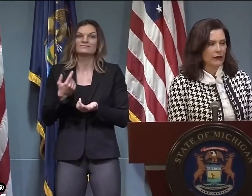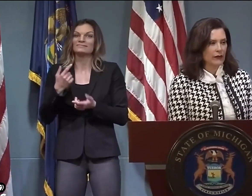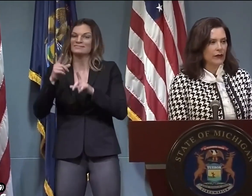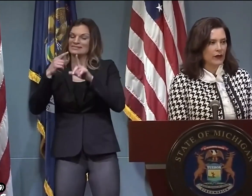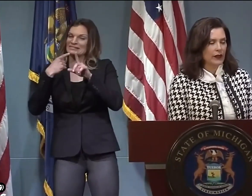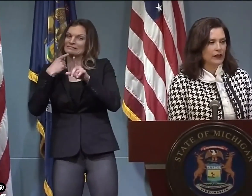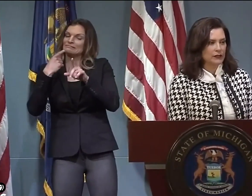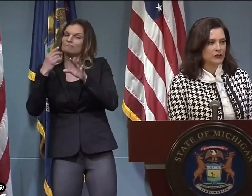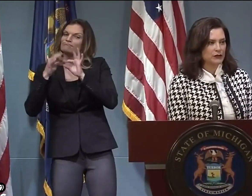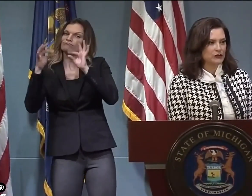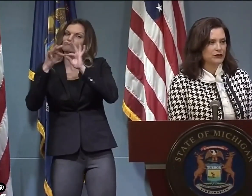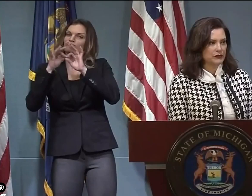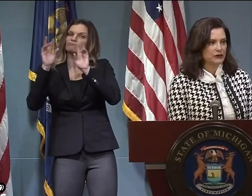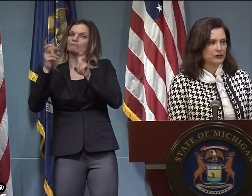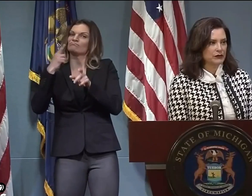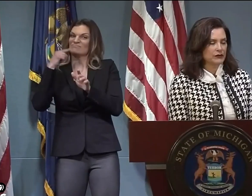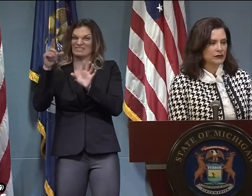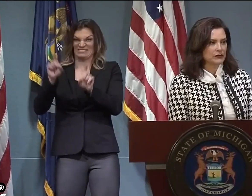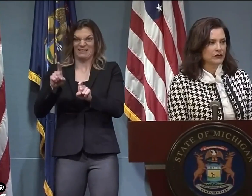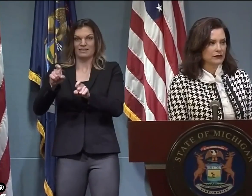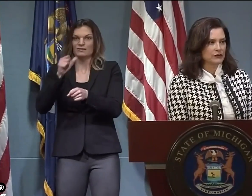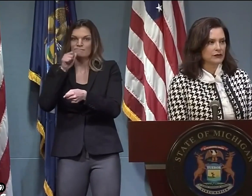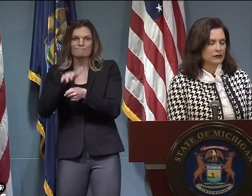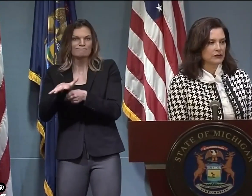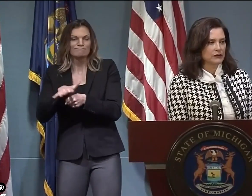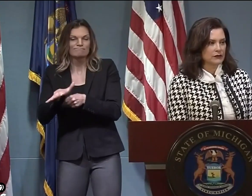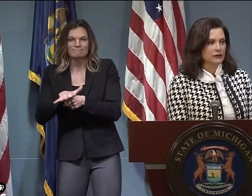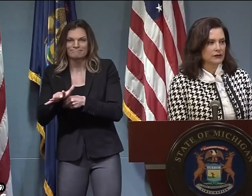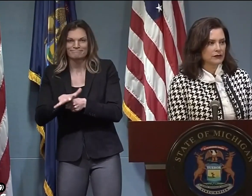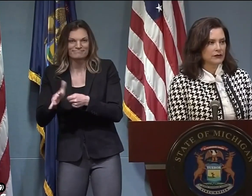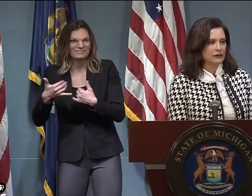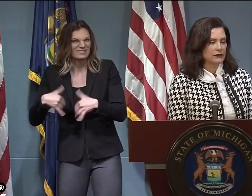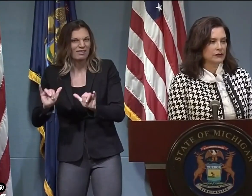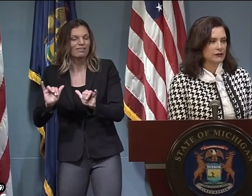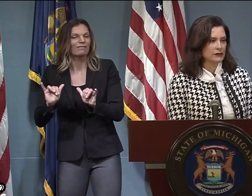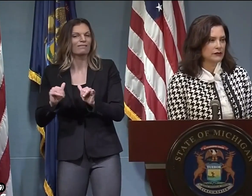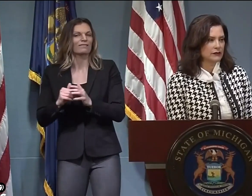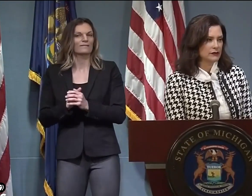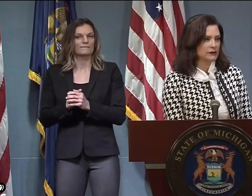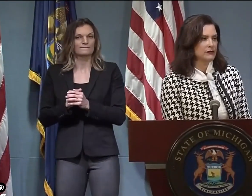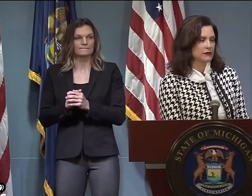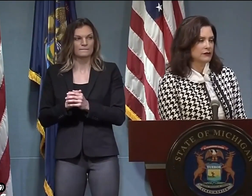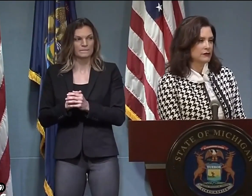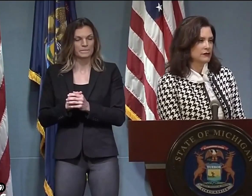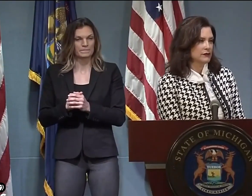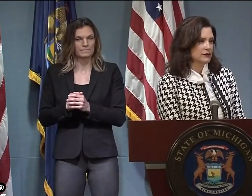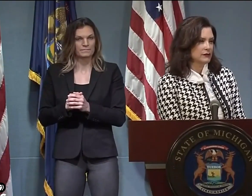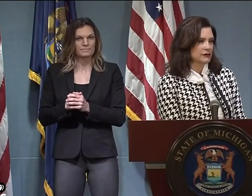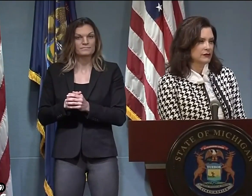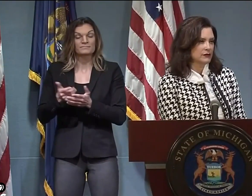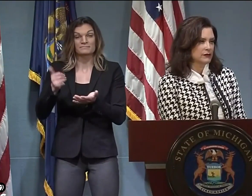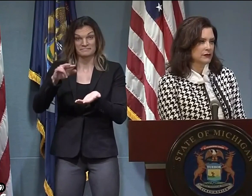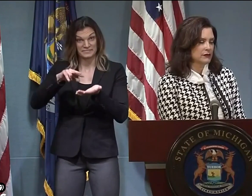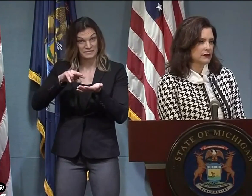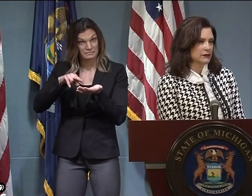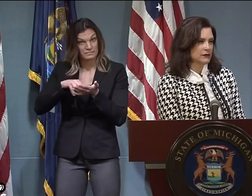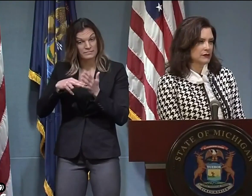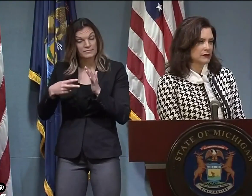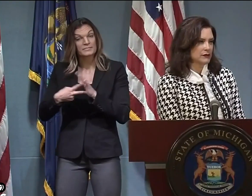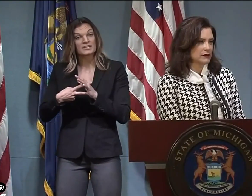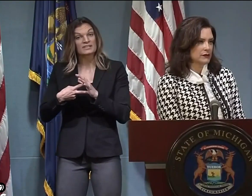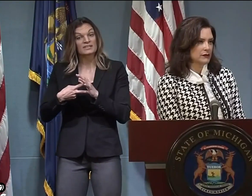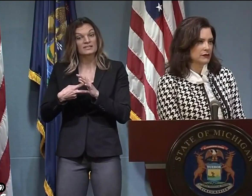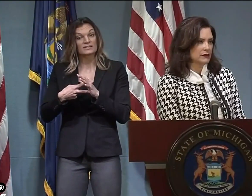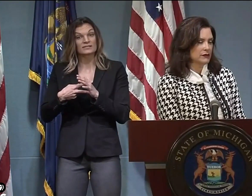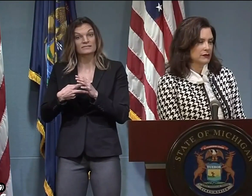says that we still have a testing shortfall. We know that in order to get a test, you have to have a reason to get a test. So,